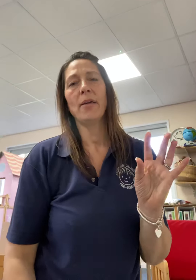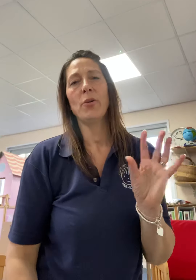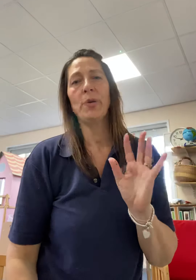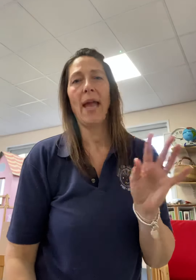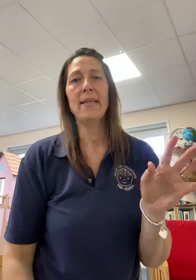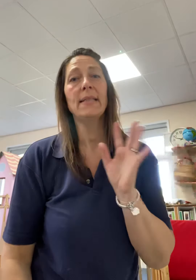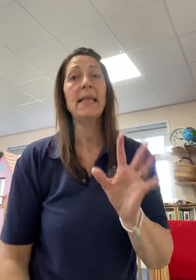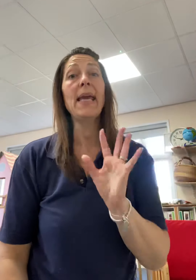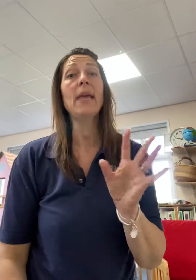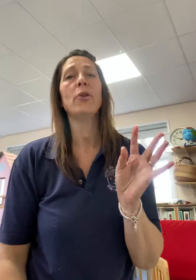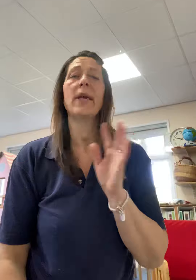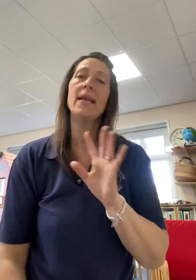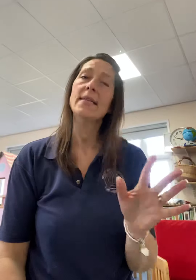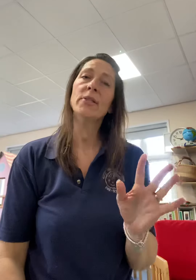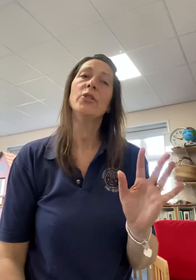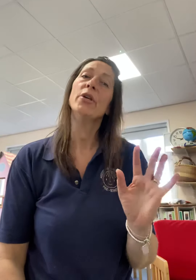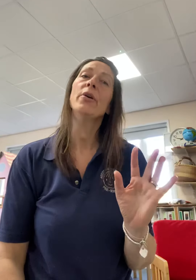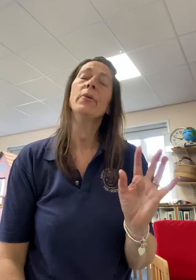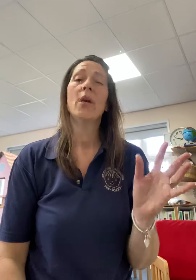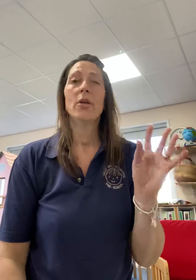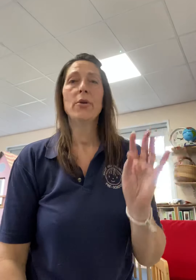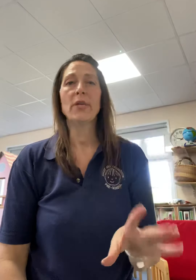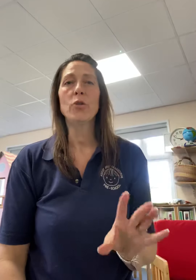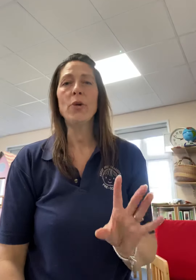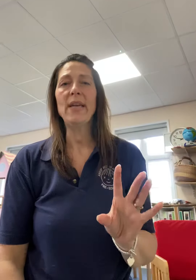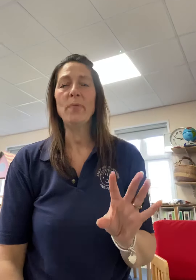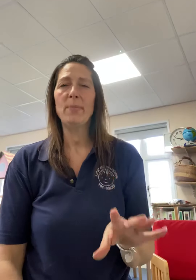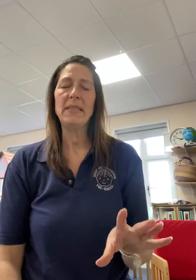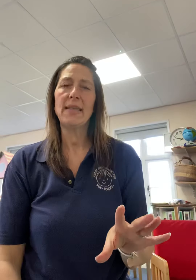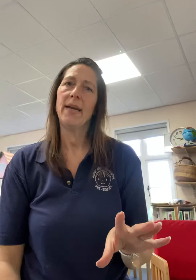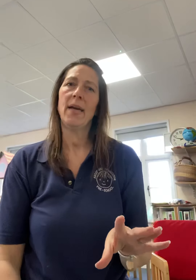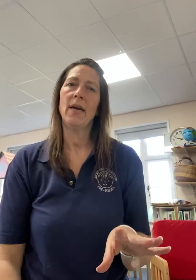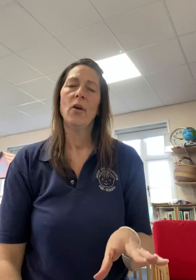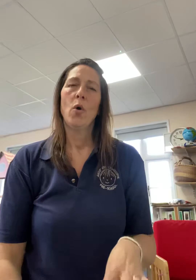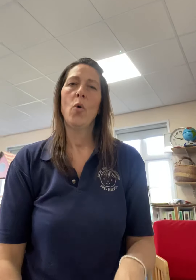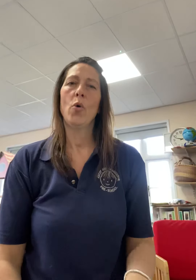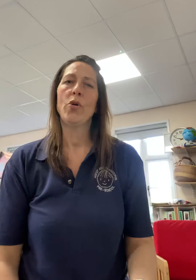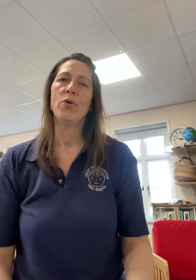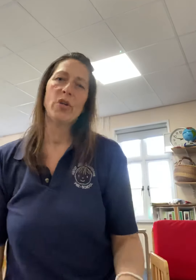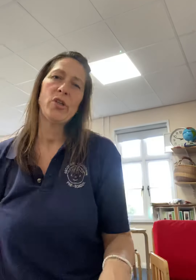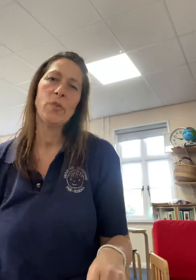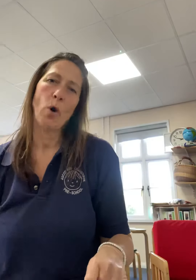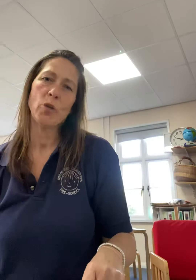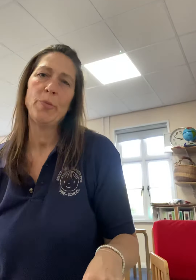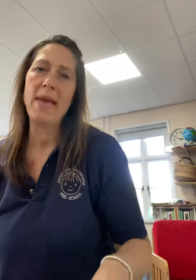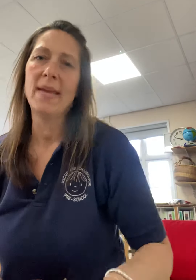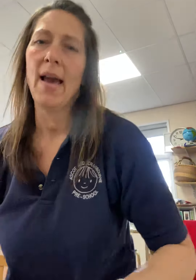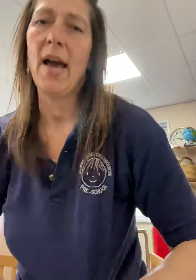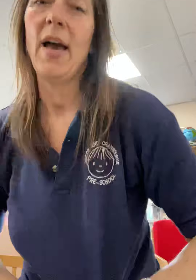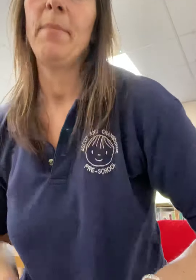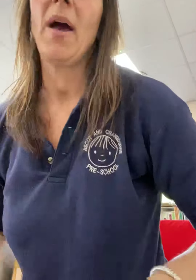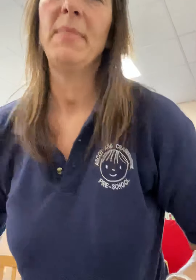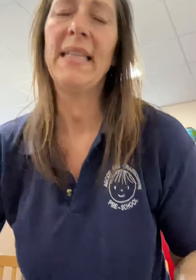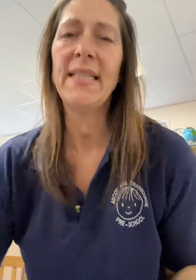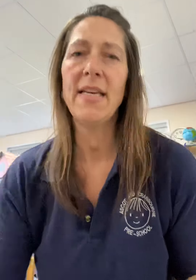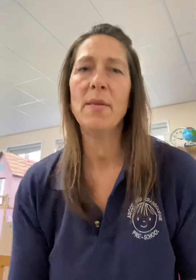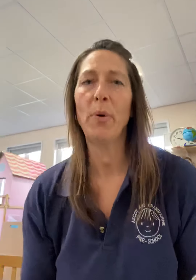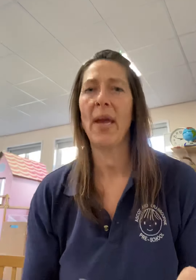you can sing, you can listen to, you can join in with Mrs. Hannah or you can just watch me. I'm sitting in the book